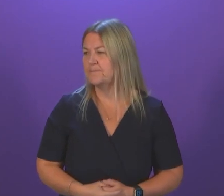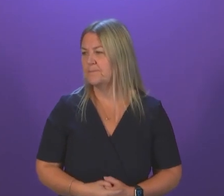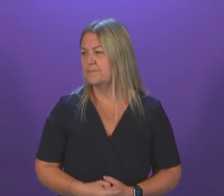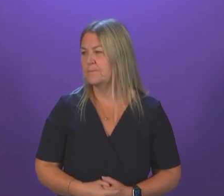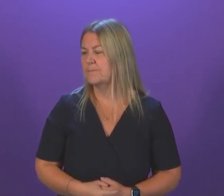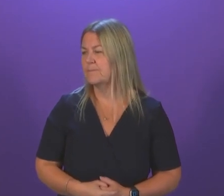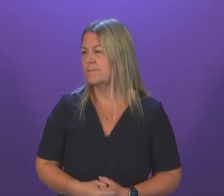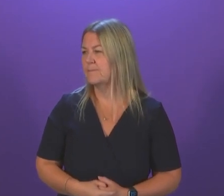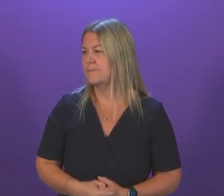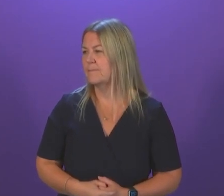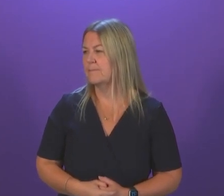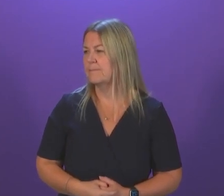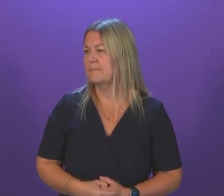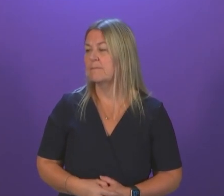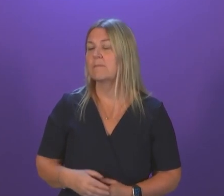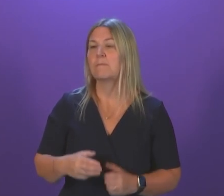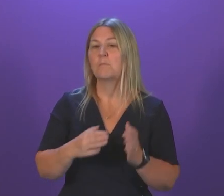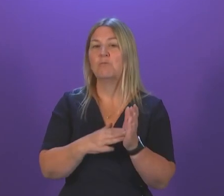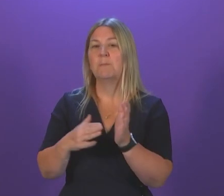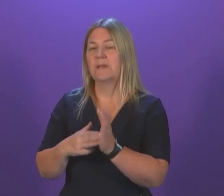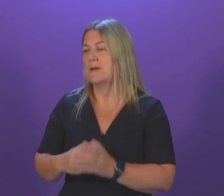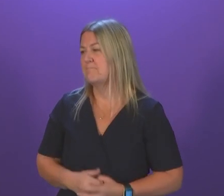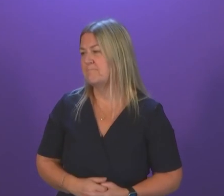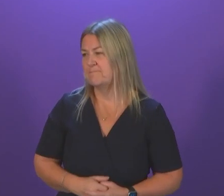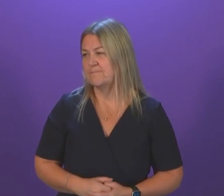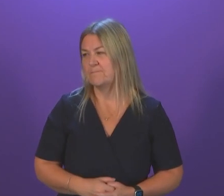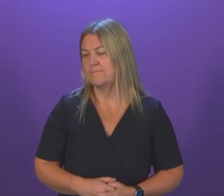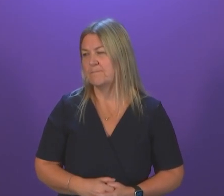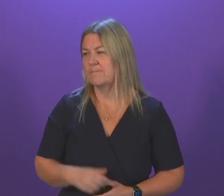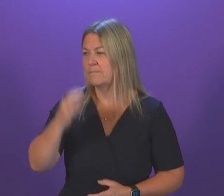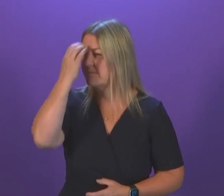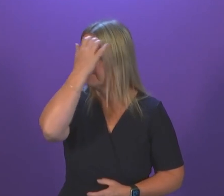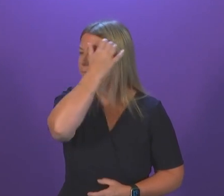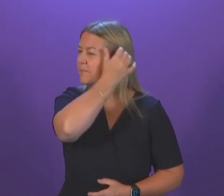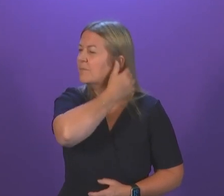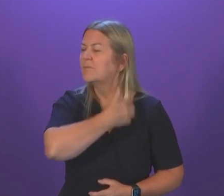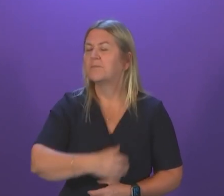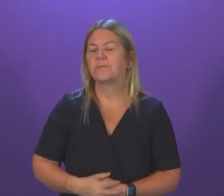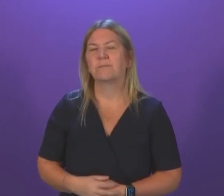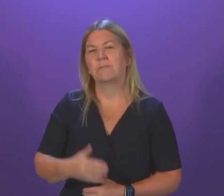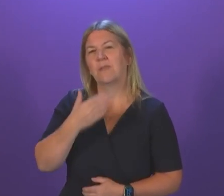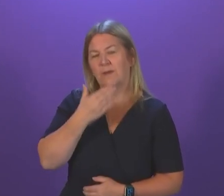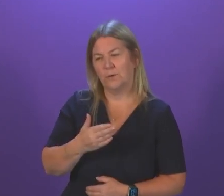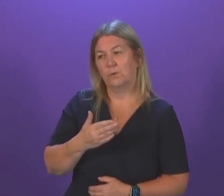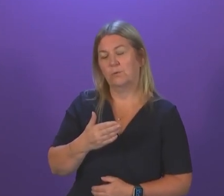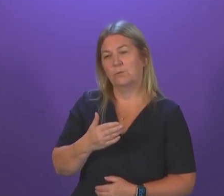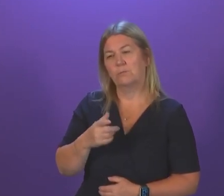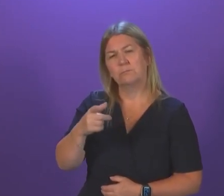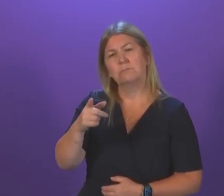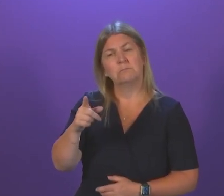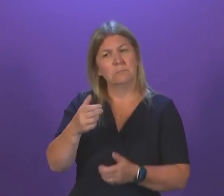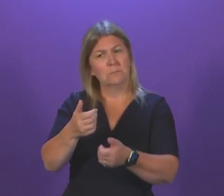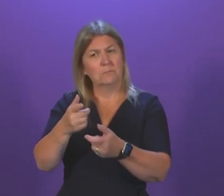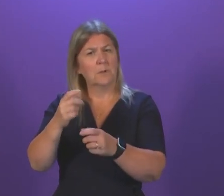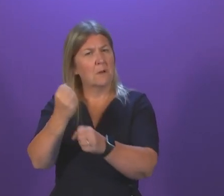question number four, Marie McNair. Thank you presiding officer. To ask the first minister what action the Scottish Government is taking to support people on low incomes?